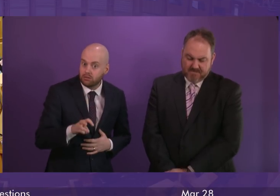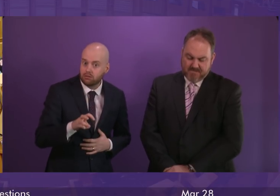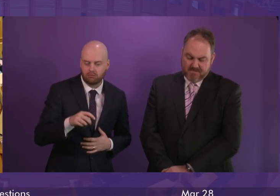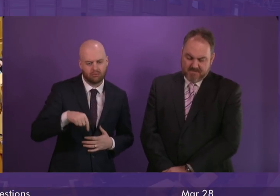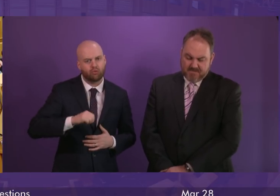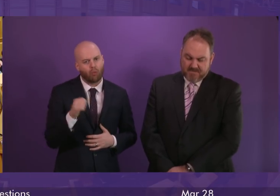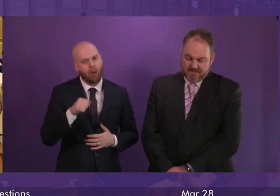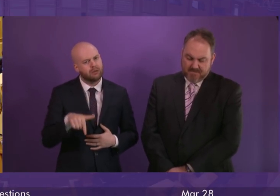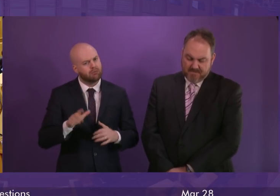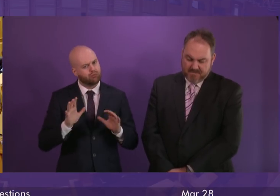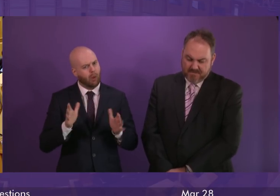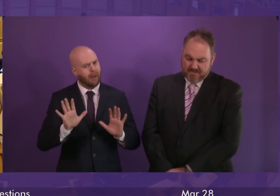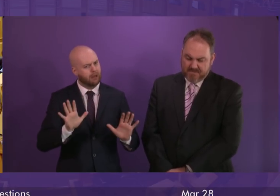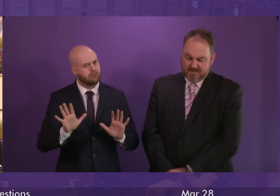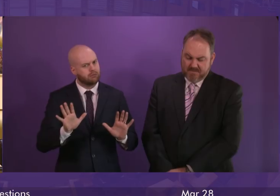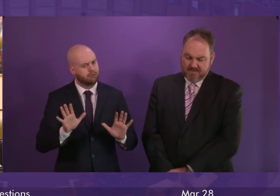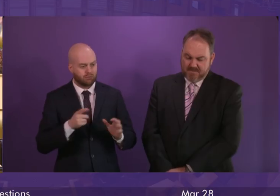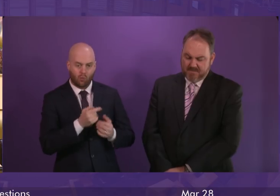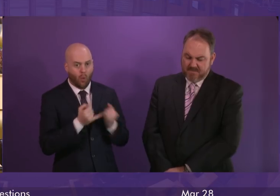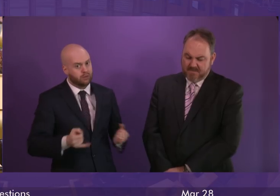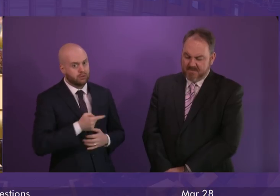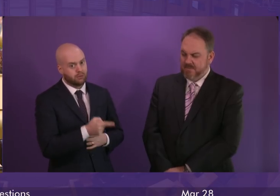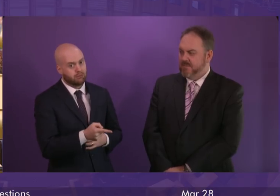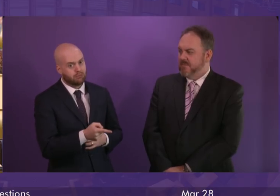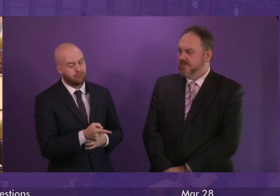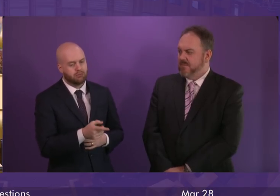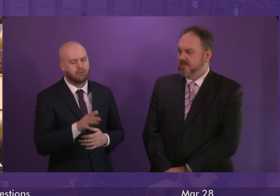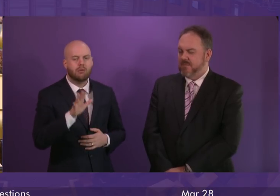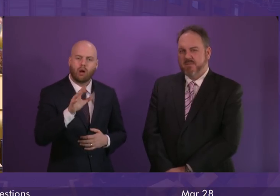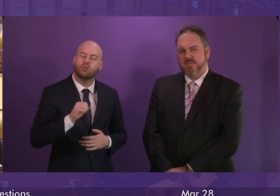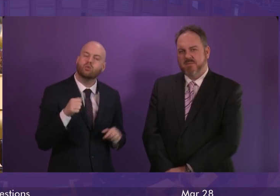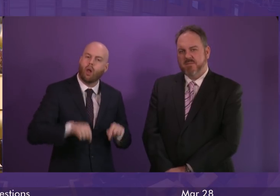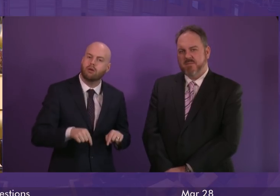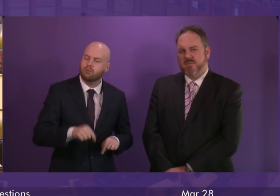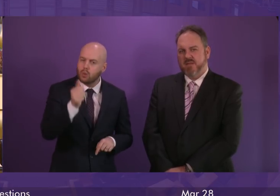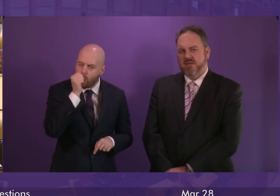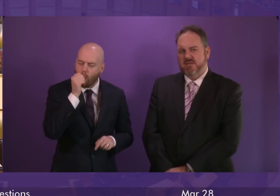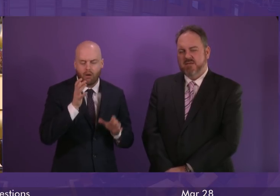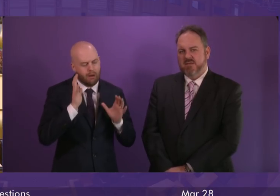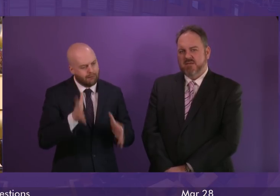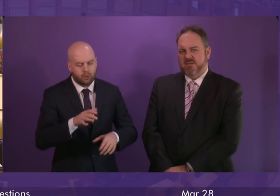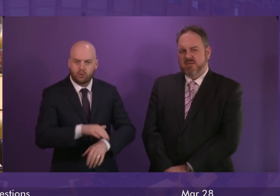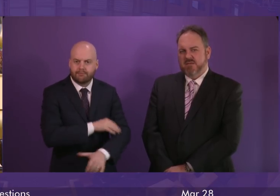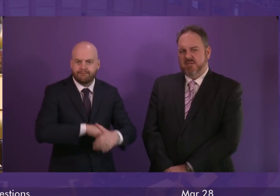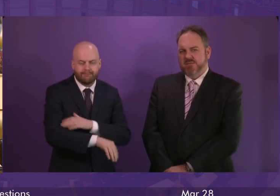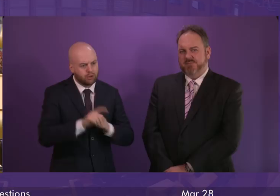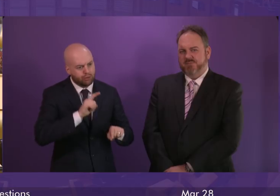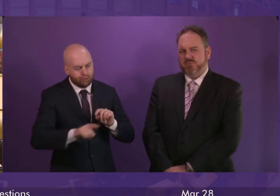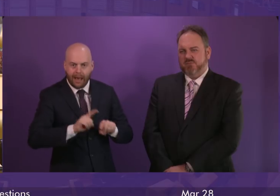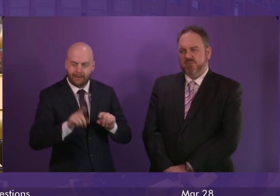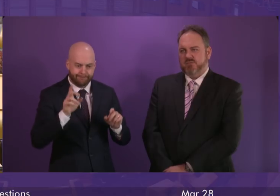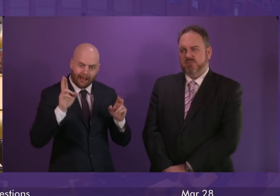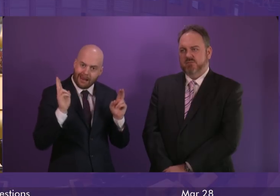is because child poverty is too high that we are firstly taking steps to mitigate the impact of Tory welfare